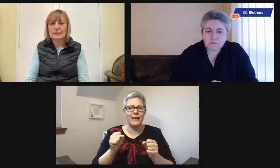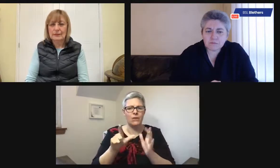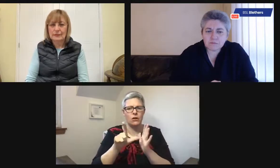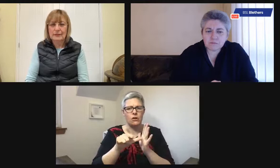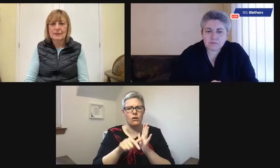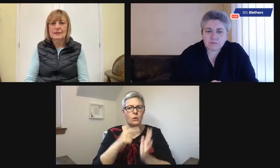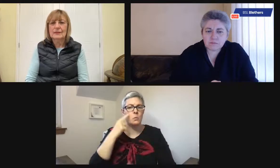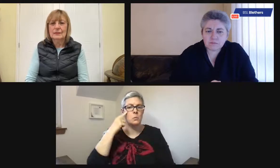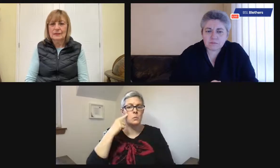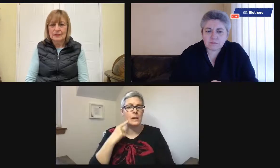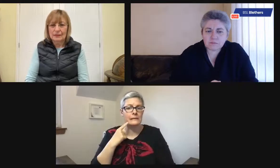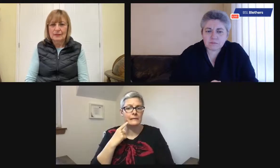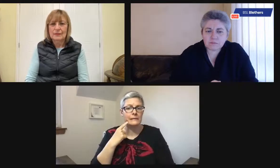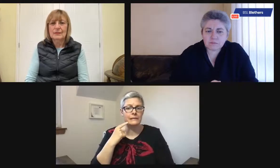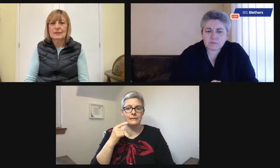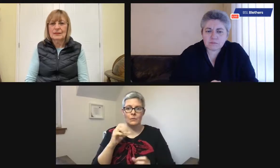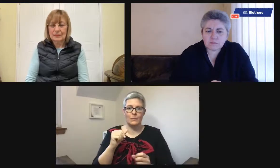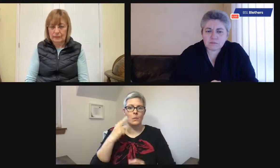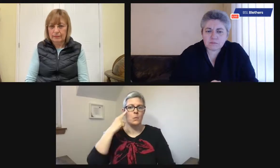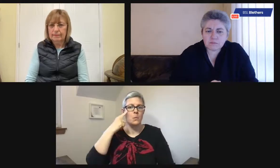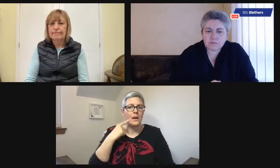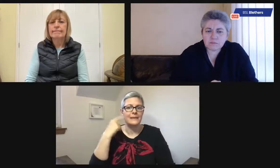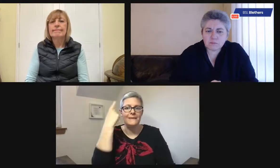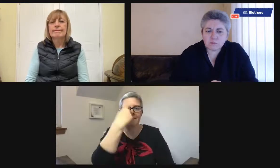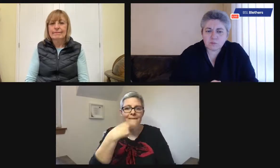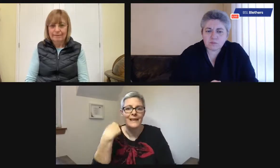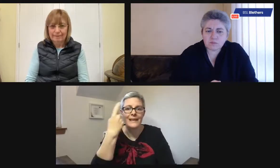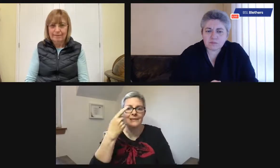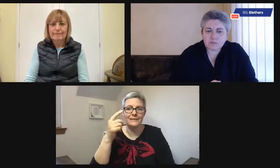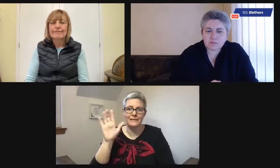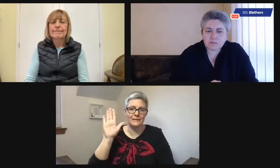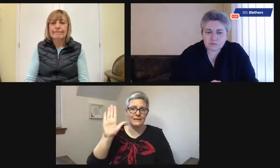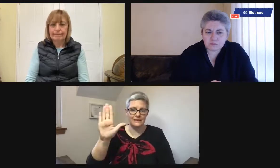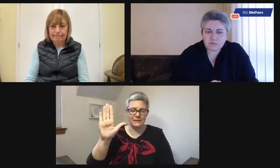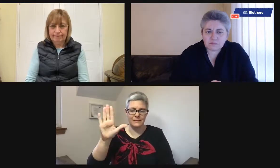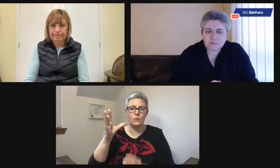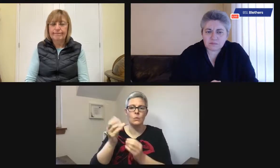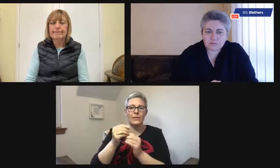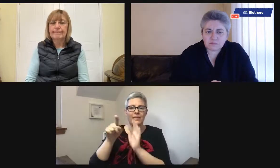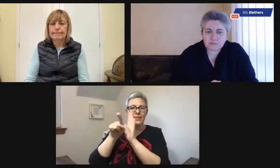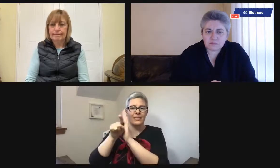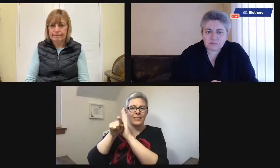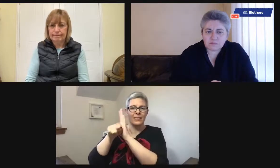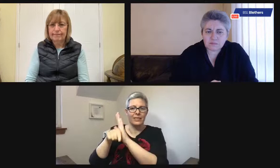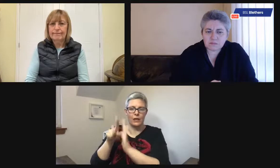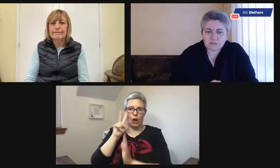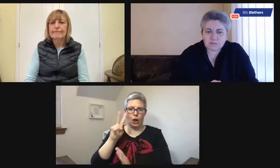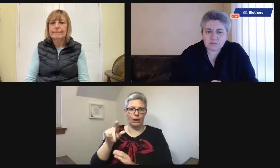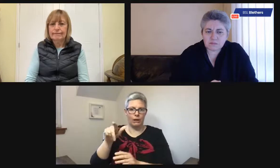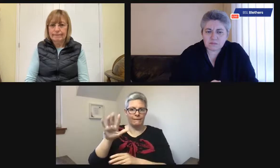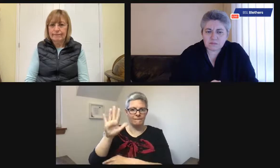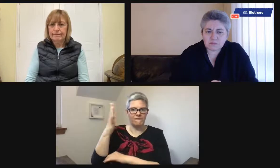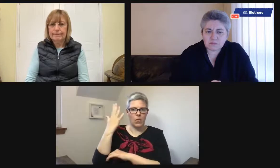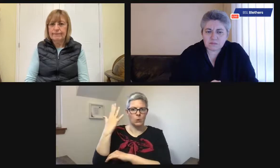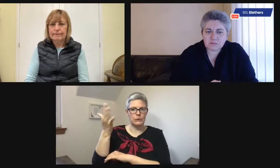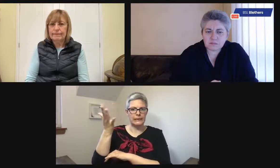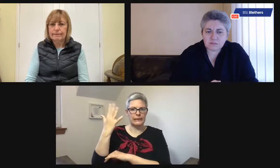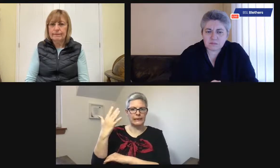see things very clearly around the room. If you have a clock with a white face on a white wall with hands on,